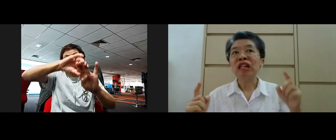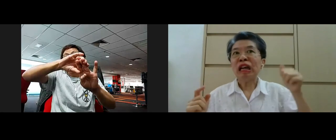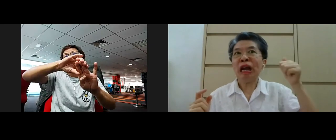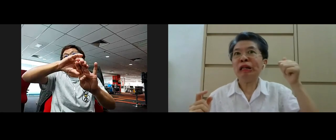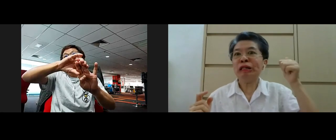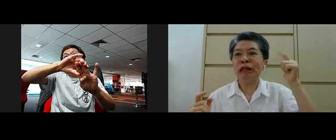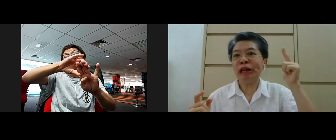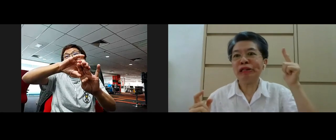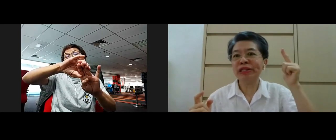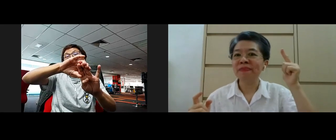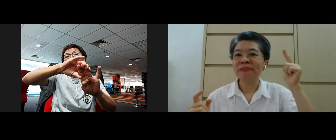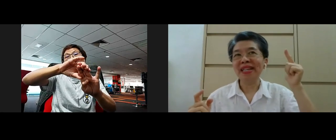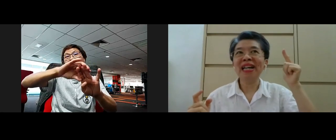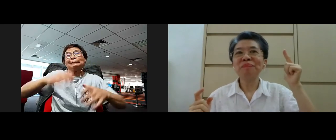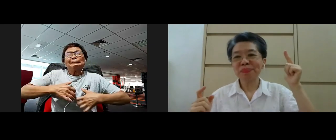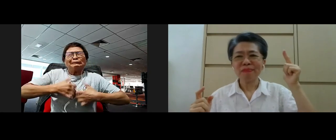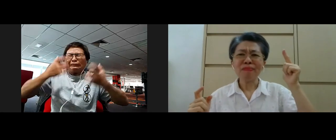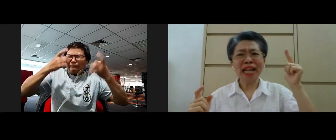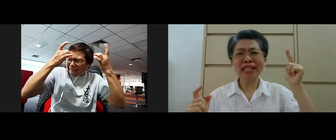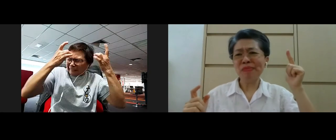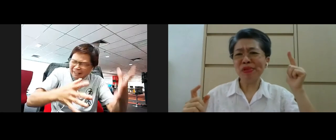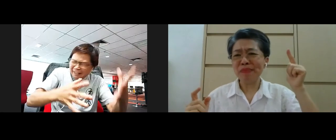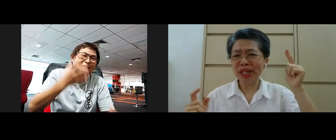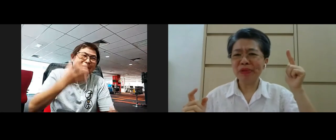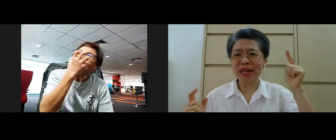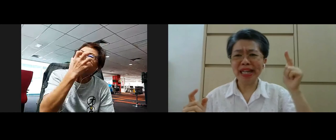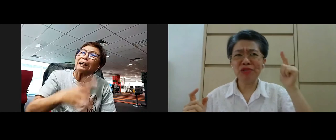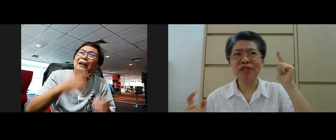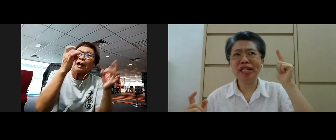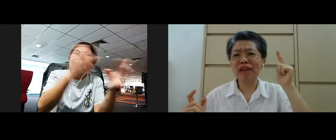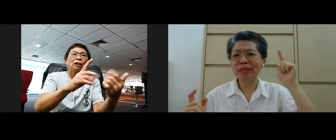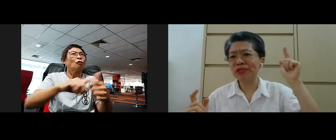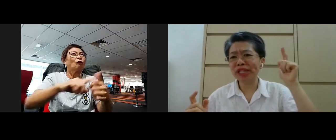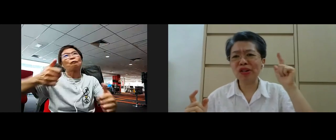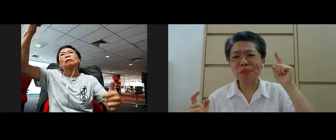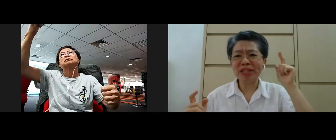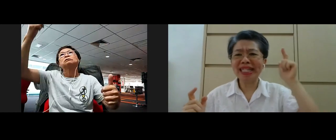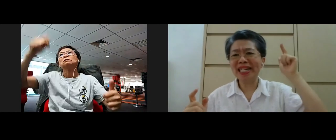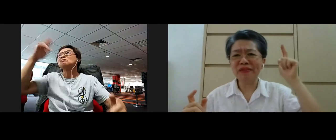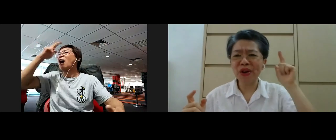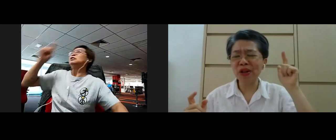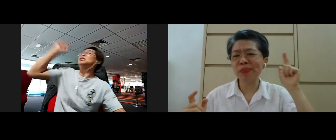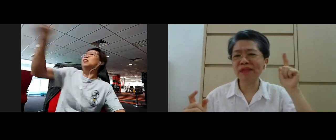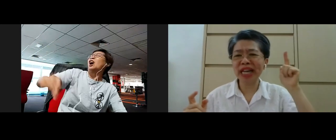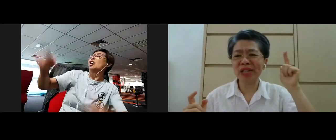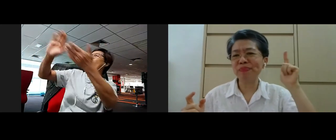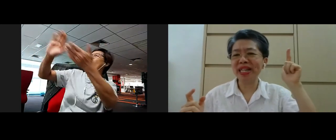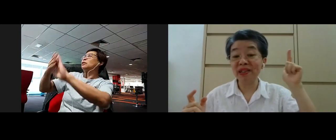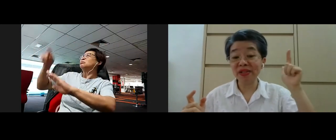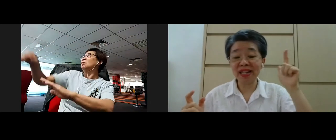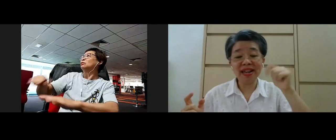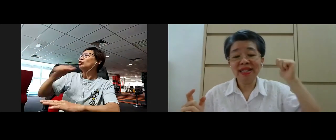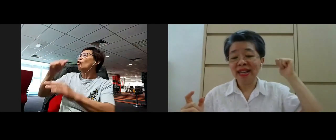yeah anger and hatred yeah I think the most immediate one towards the government towards the community not observing